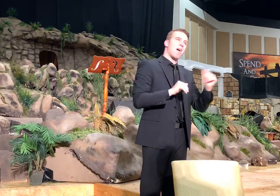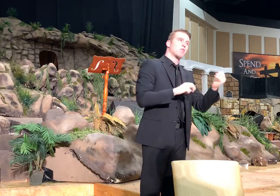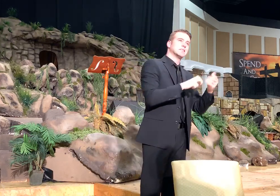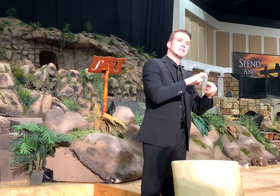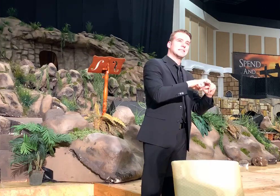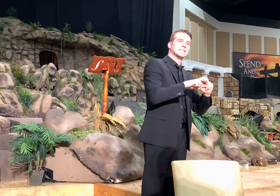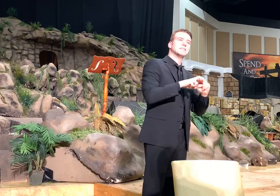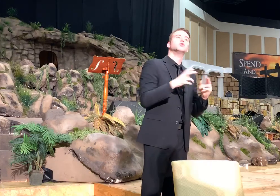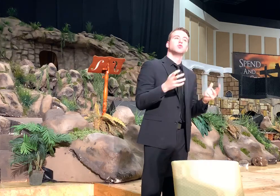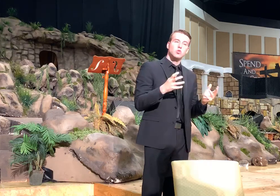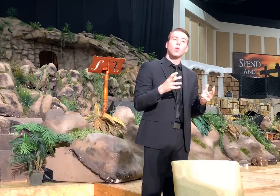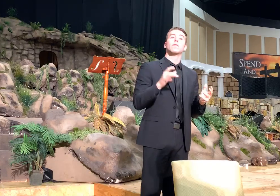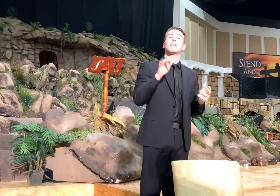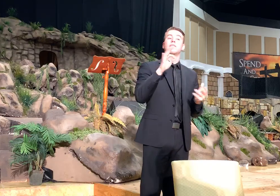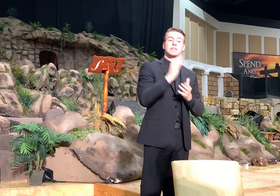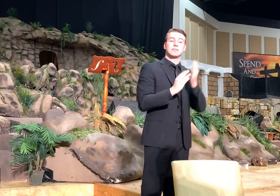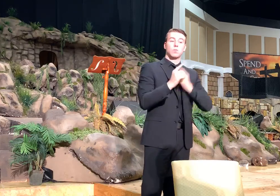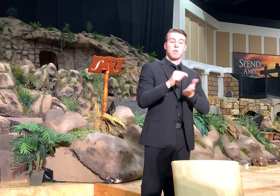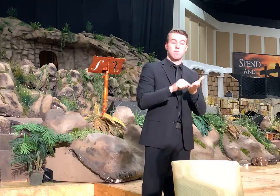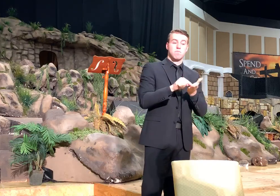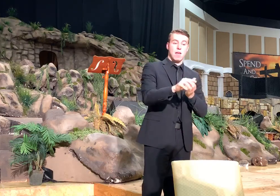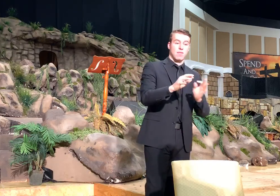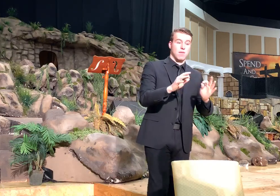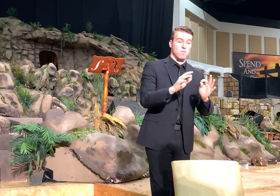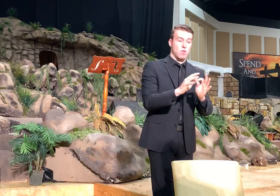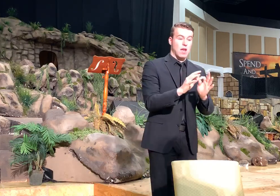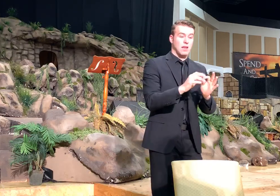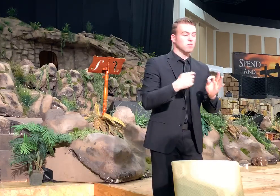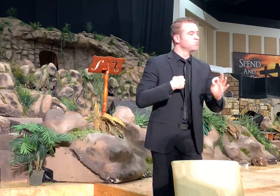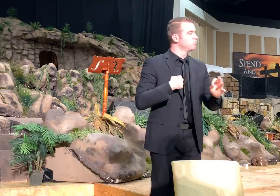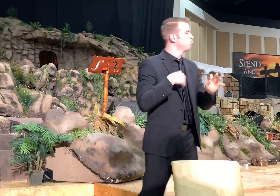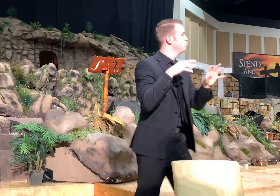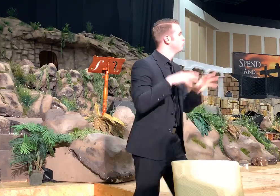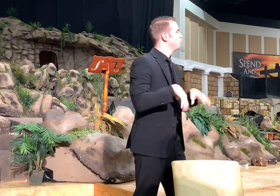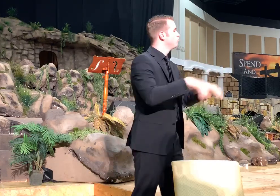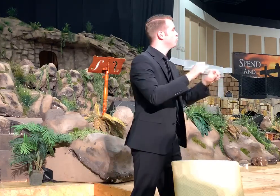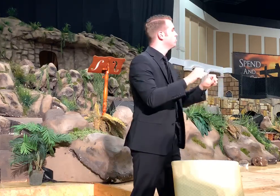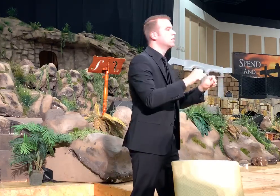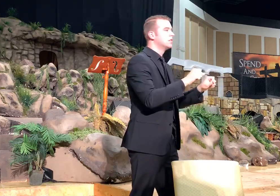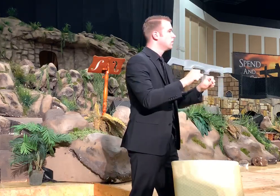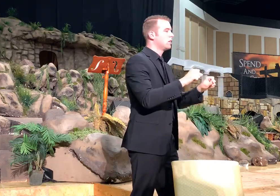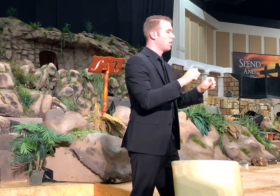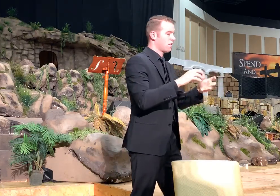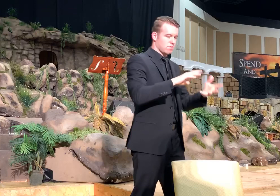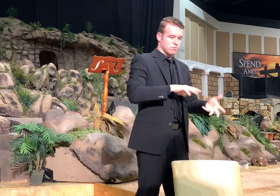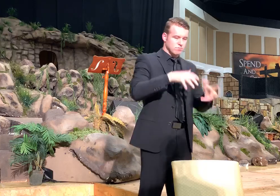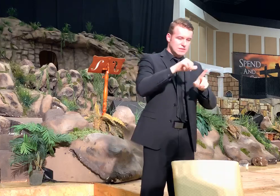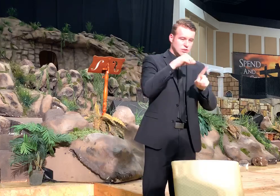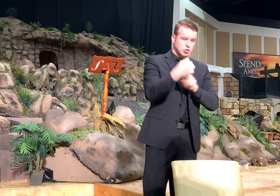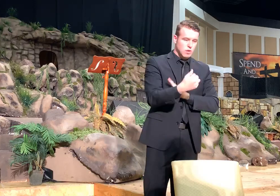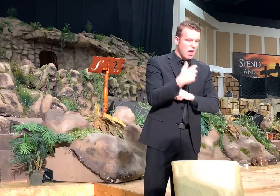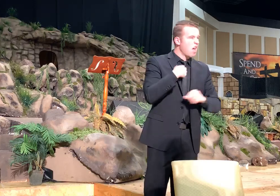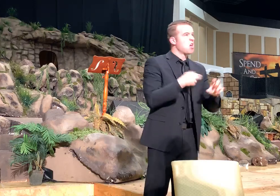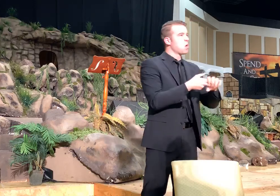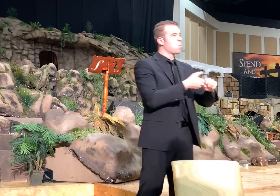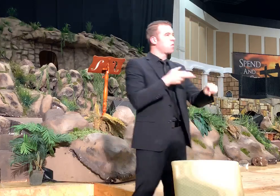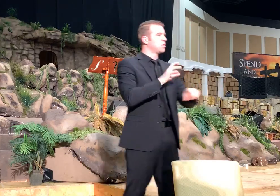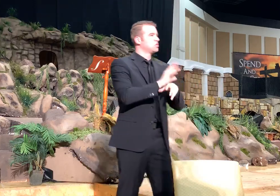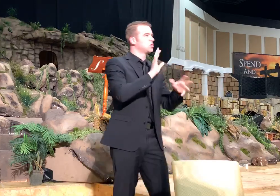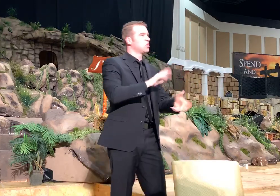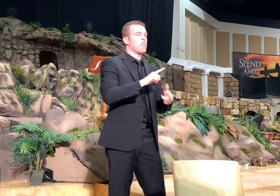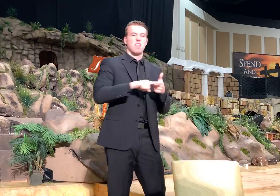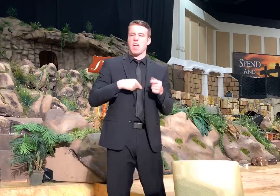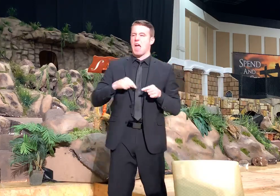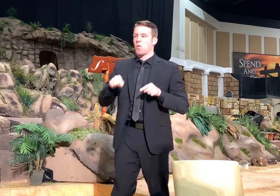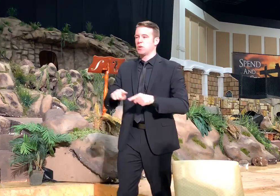And so if somebody paid that price and you were in their seat, then you got offended. And then you quit the church. And then you went